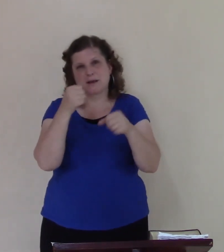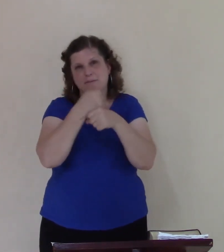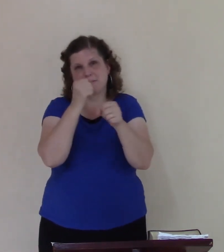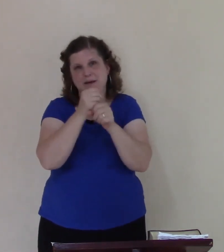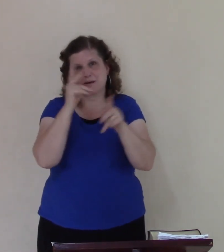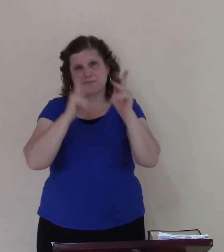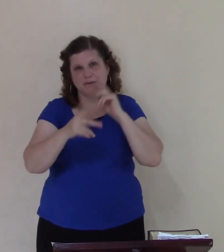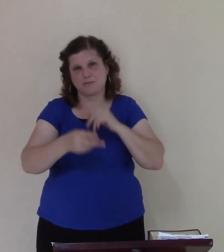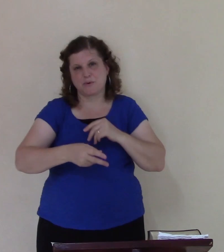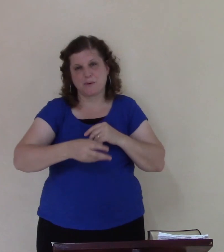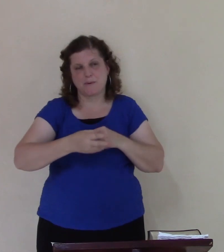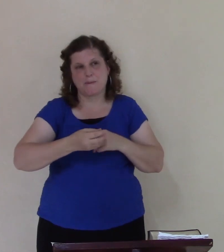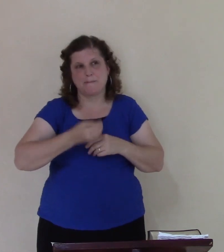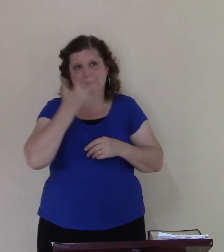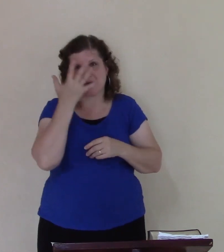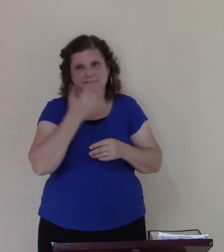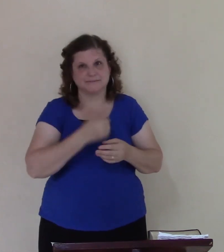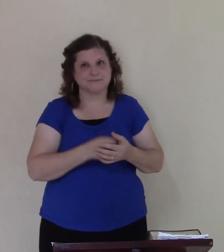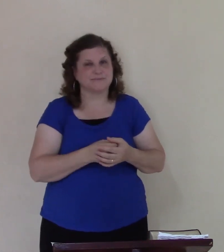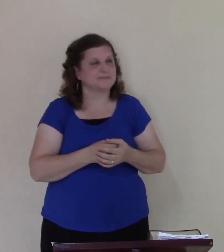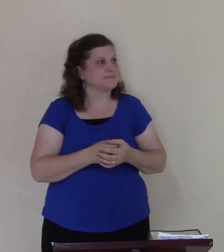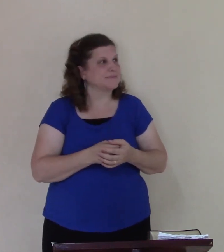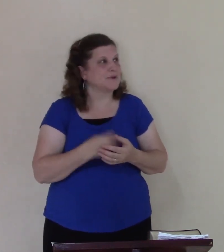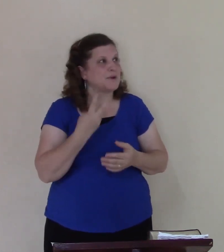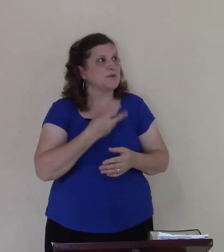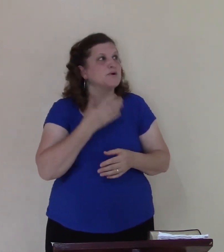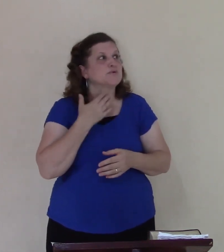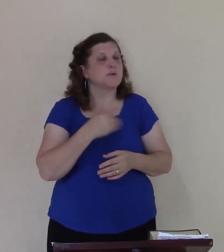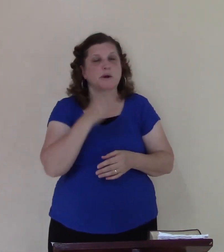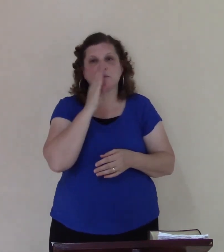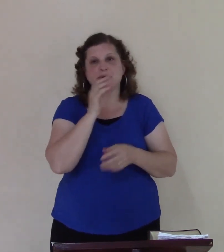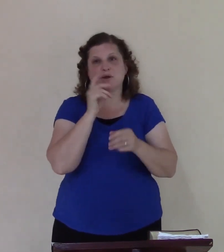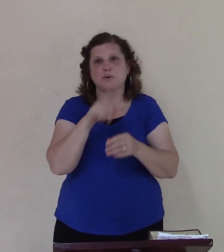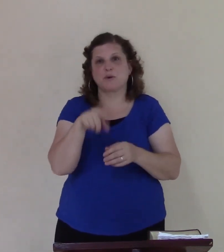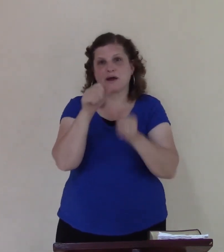that's not what you should was out wanting right with God be careful about this